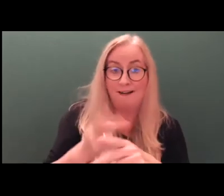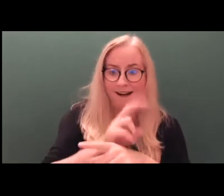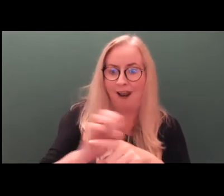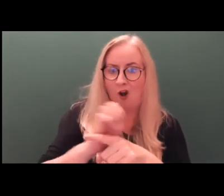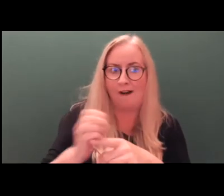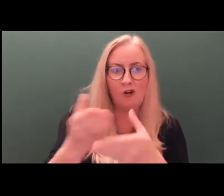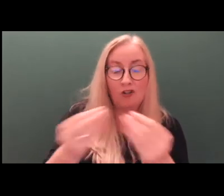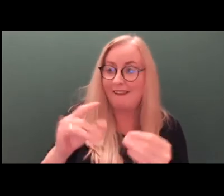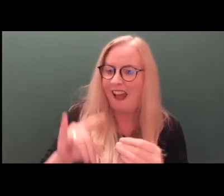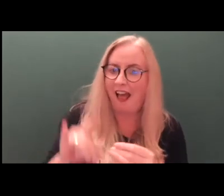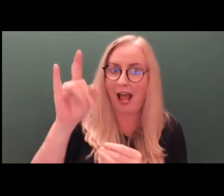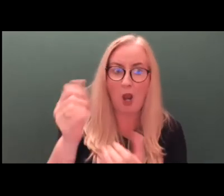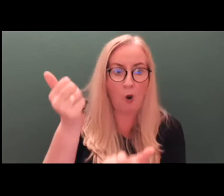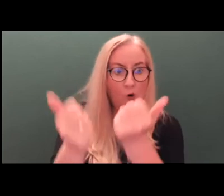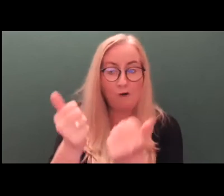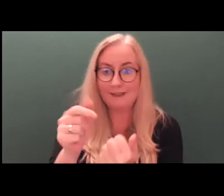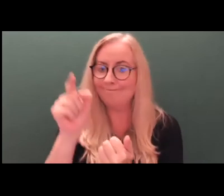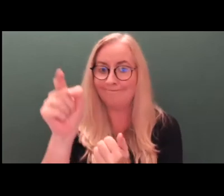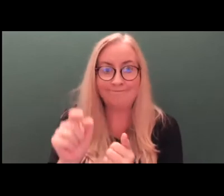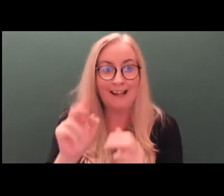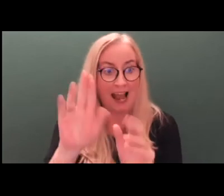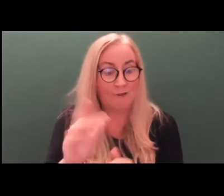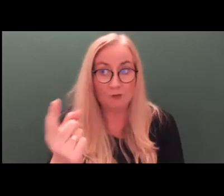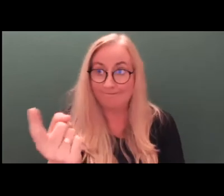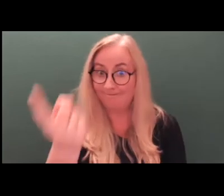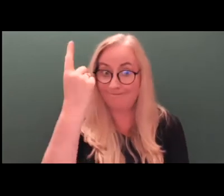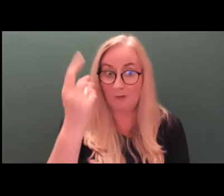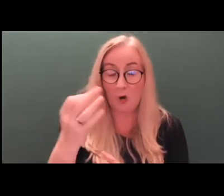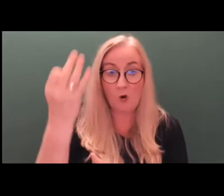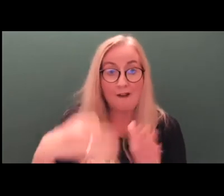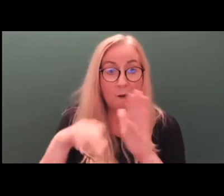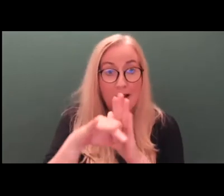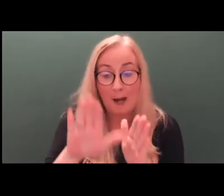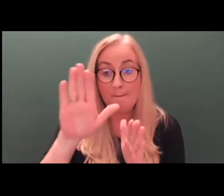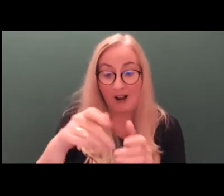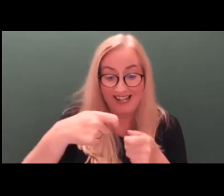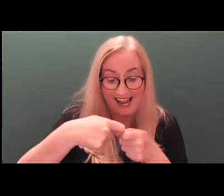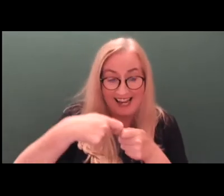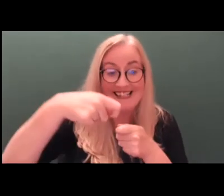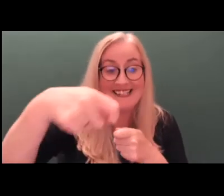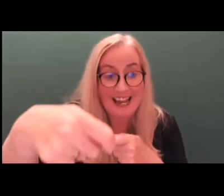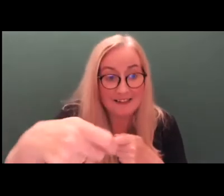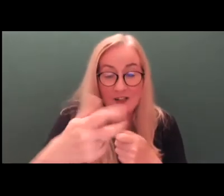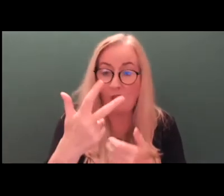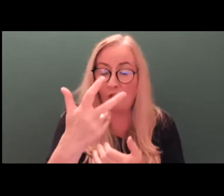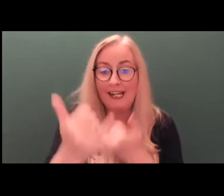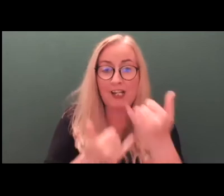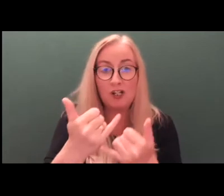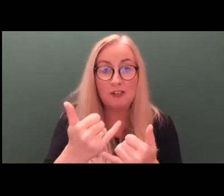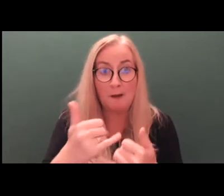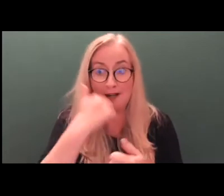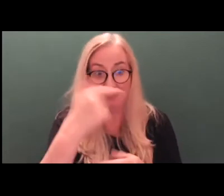the High Court found itself having to call upon government to extend the three-year period provided for by statute